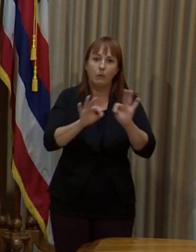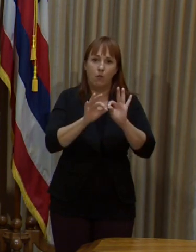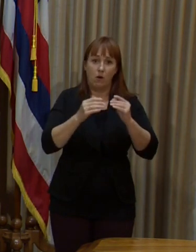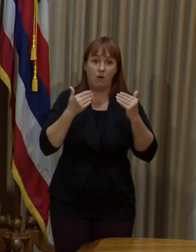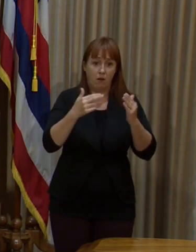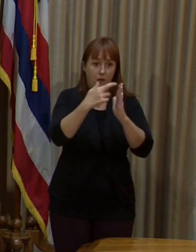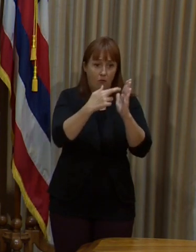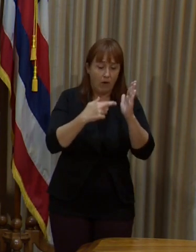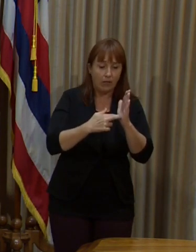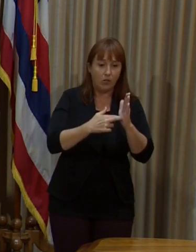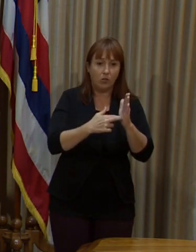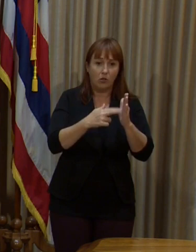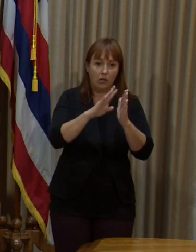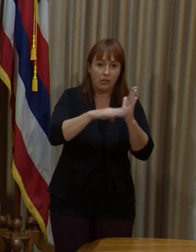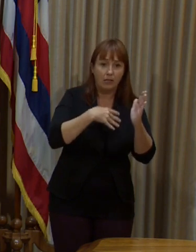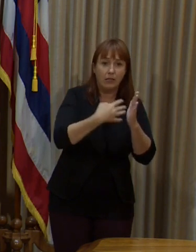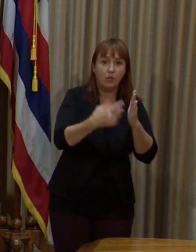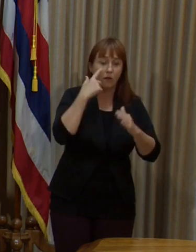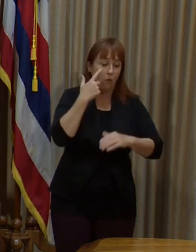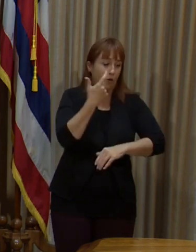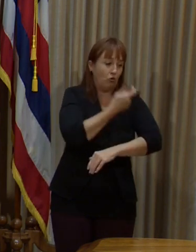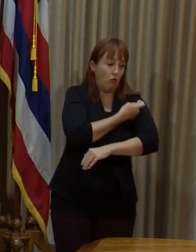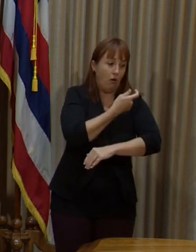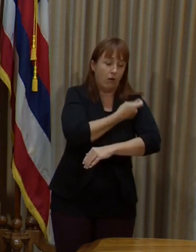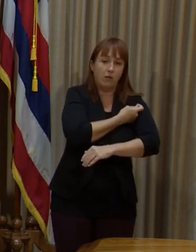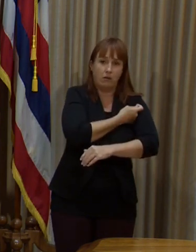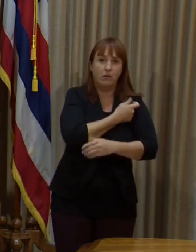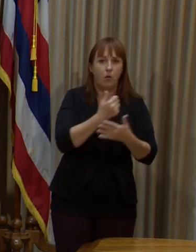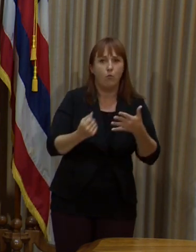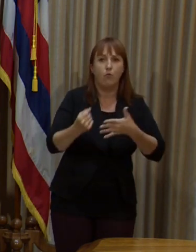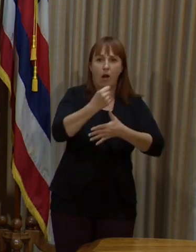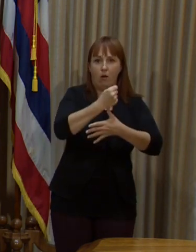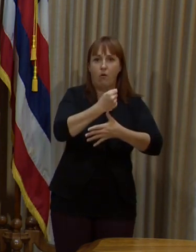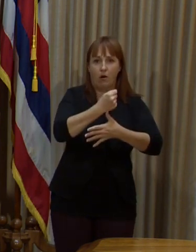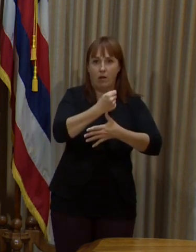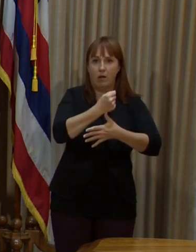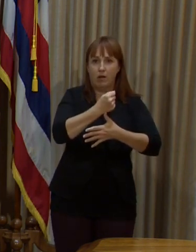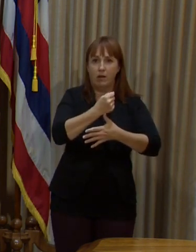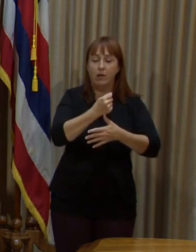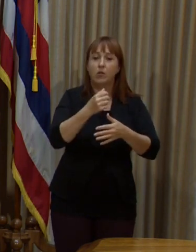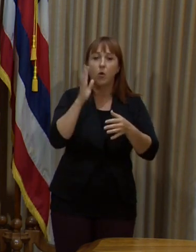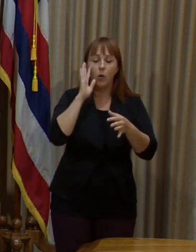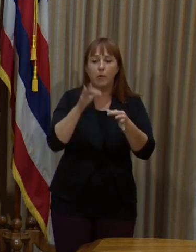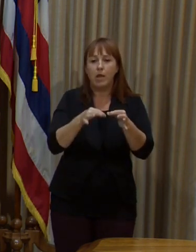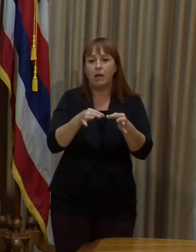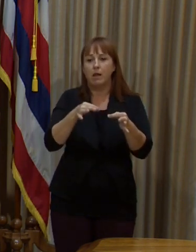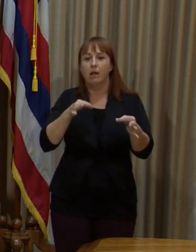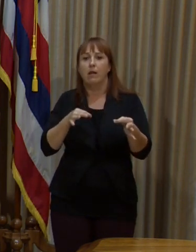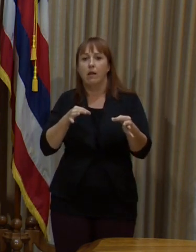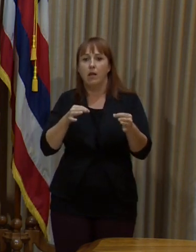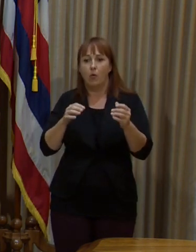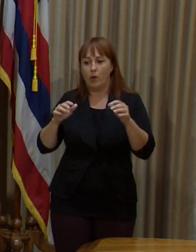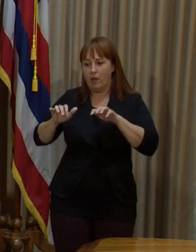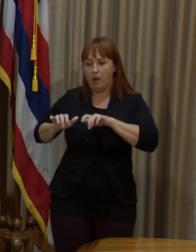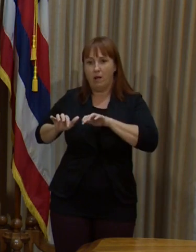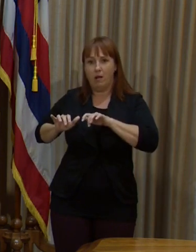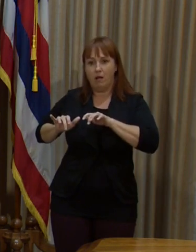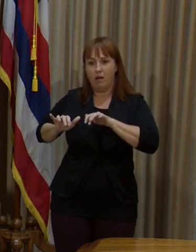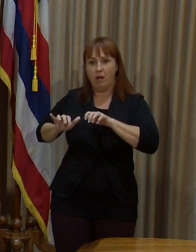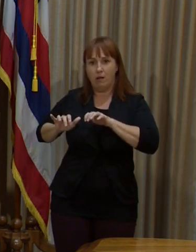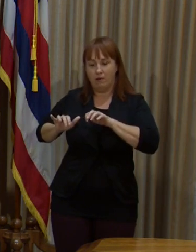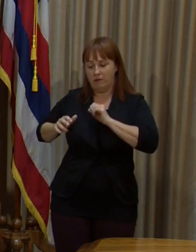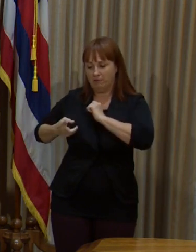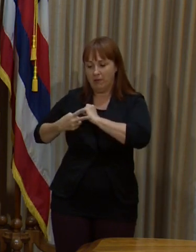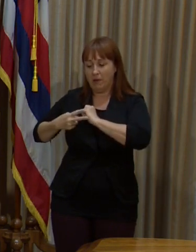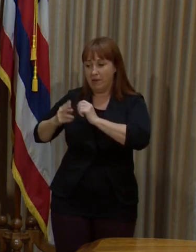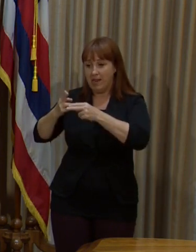people and getting shots in arms as a priority. So there can be a lag in the data being entered into